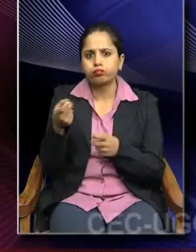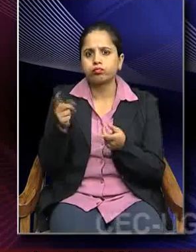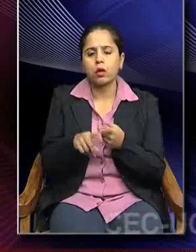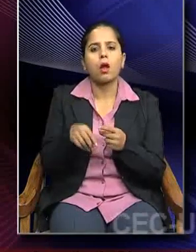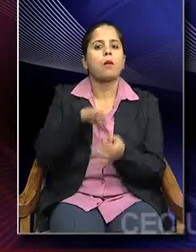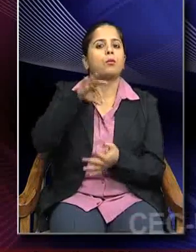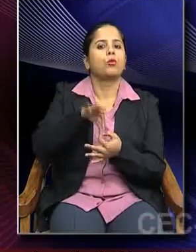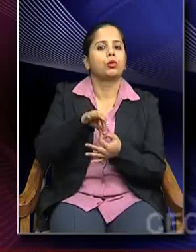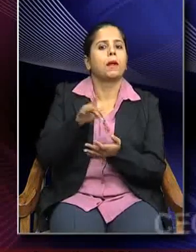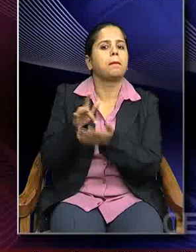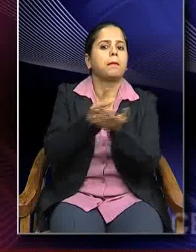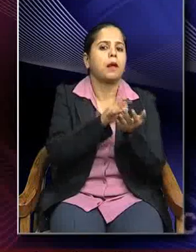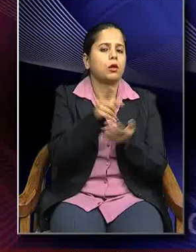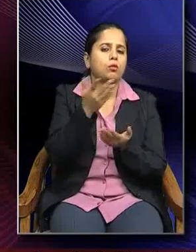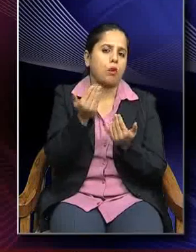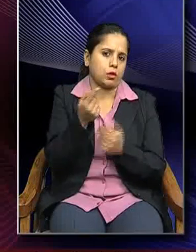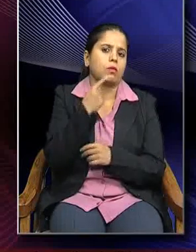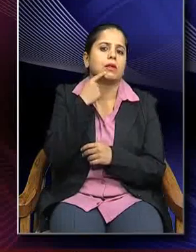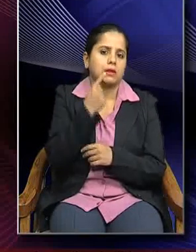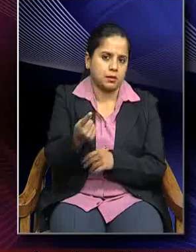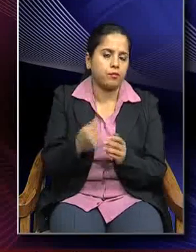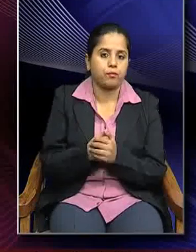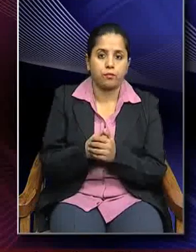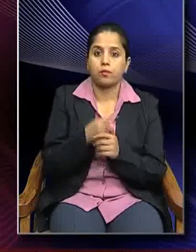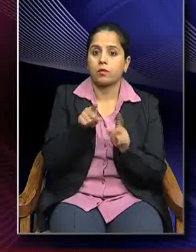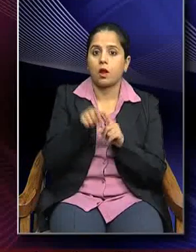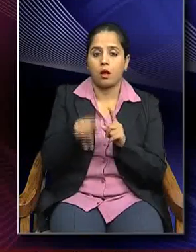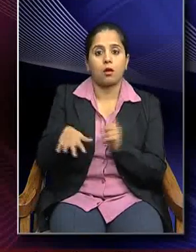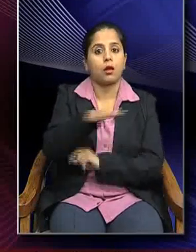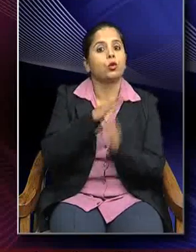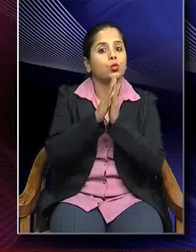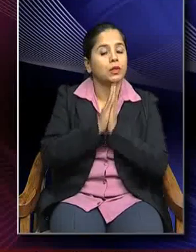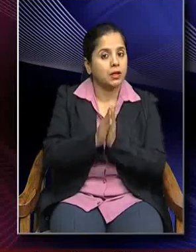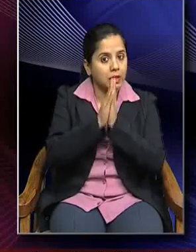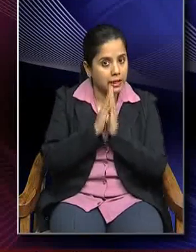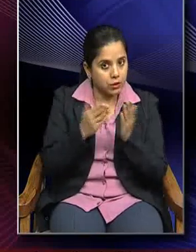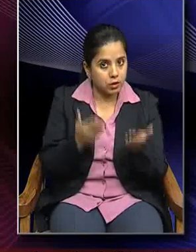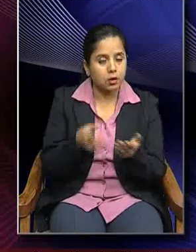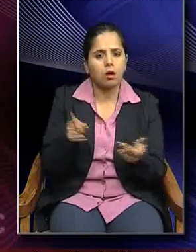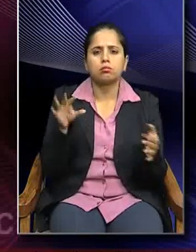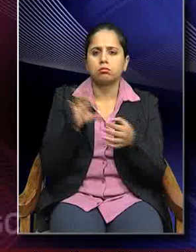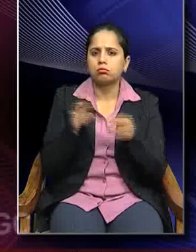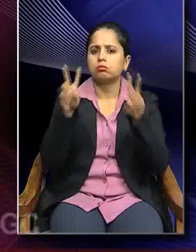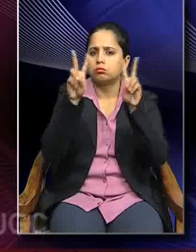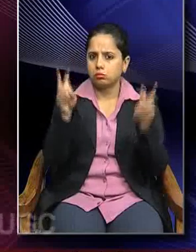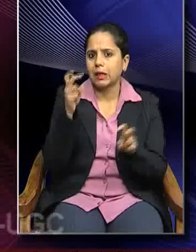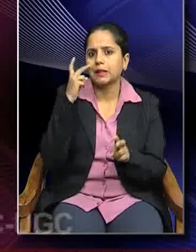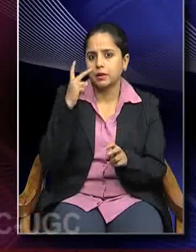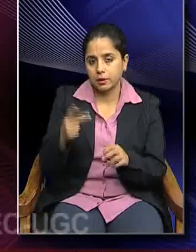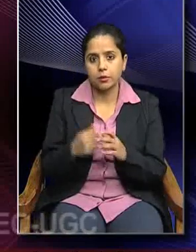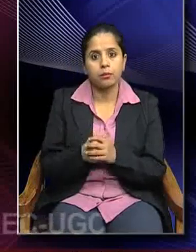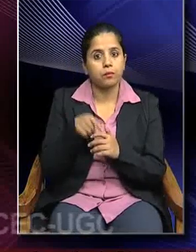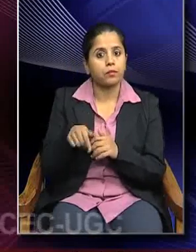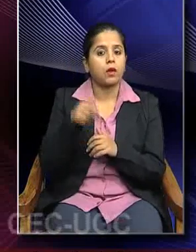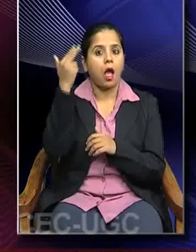place you can say and it is in this religious context that this